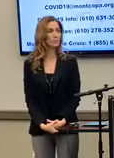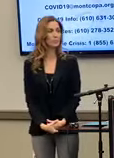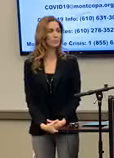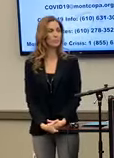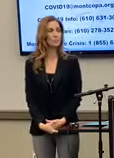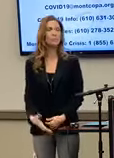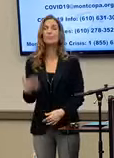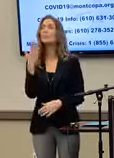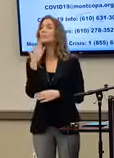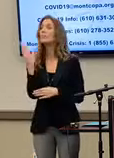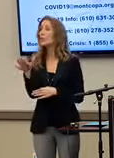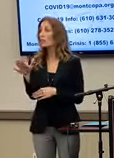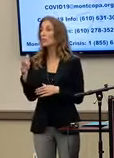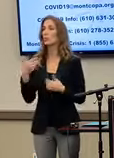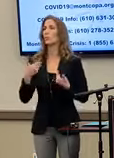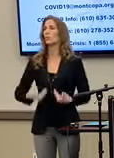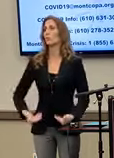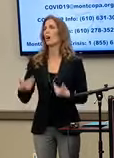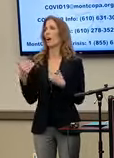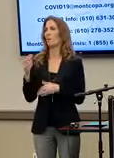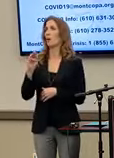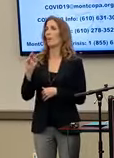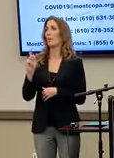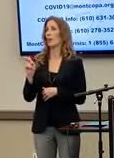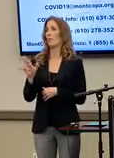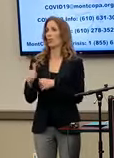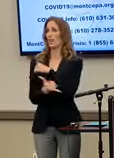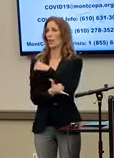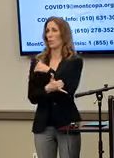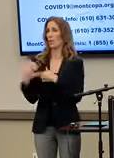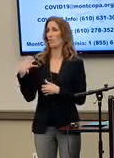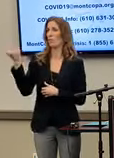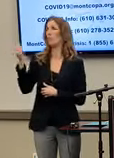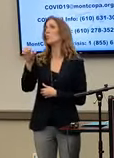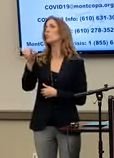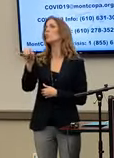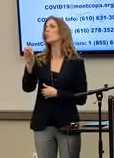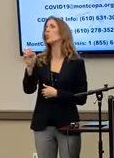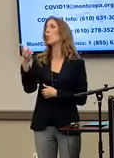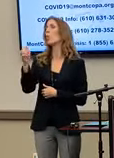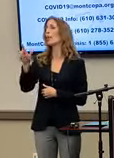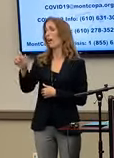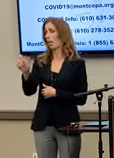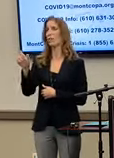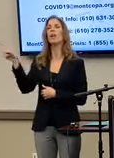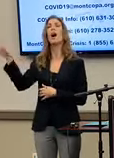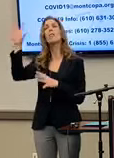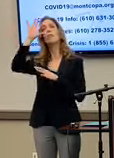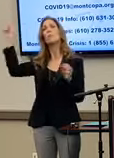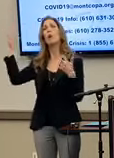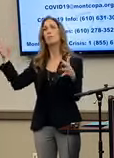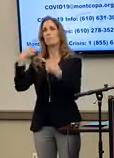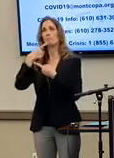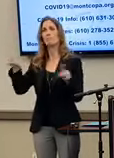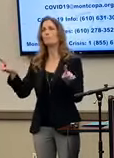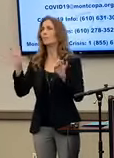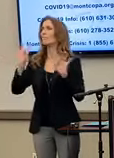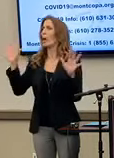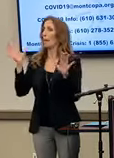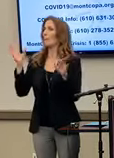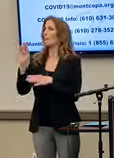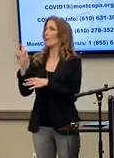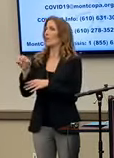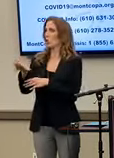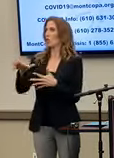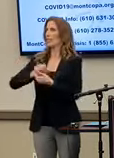Good afternoon, everyone. I'm Montgomery County Commissioner Joe Gale. President Trump has declared a mass, a major disaster in